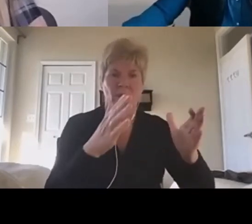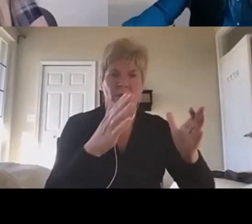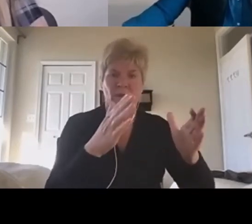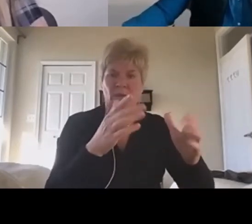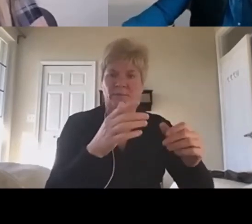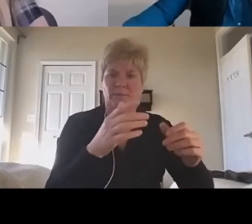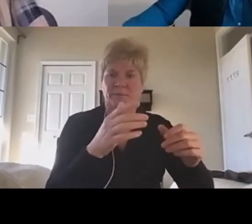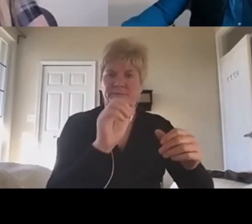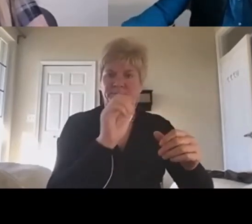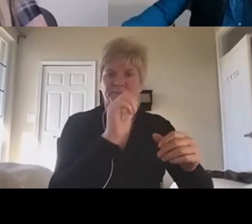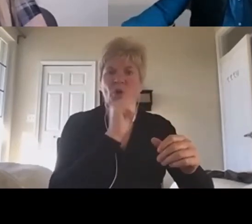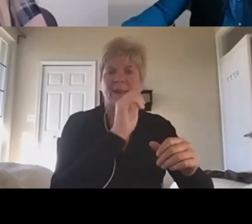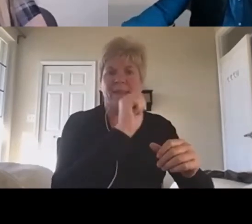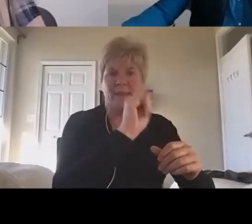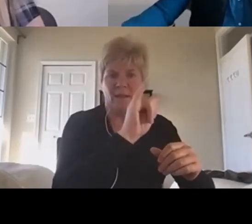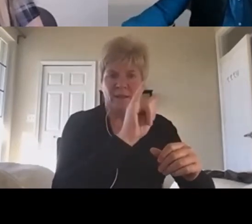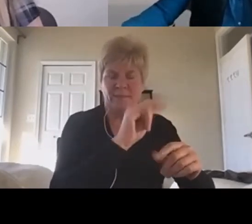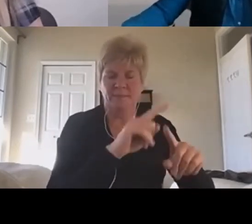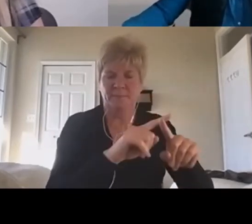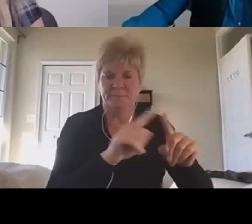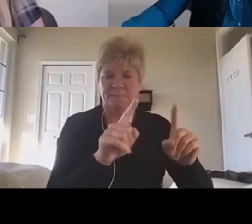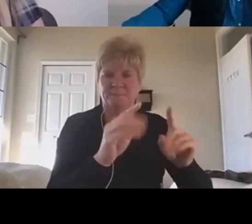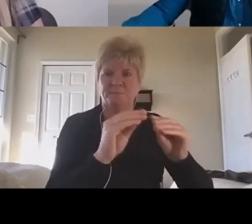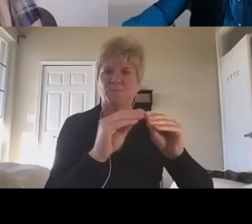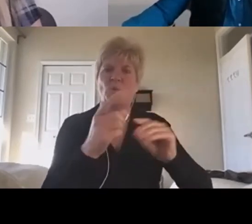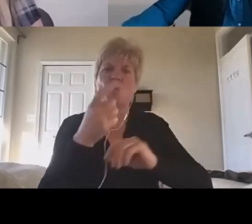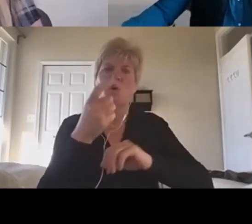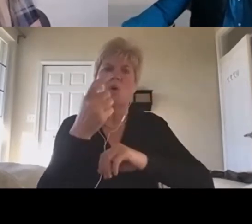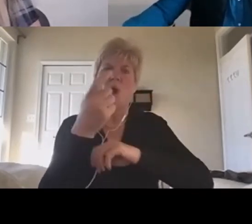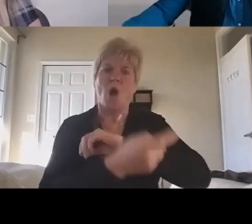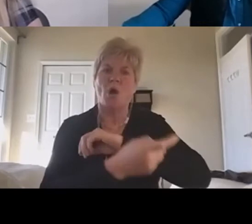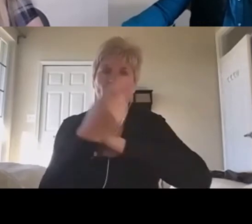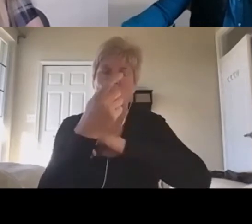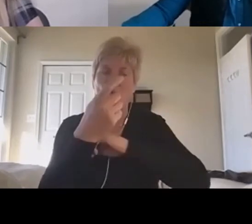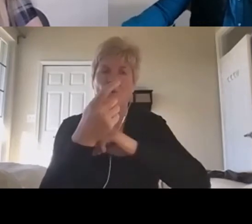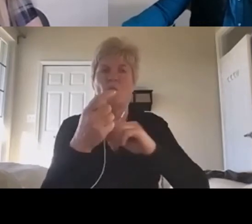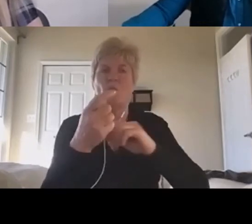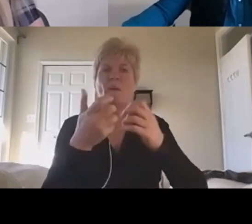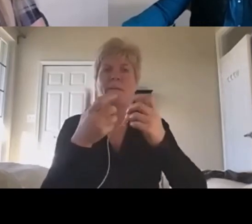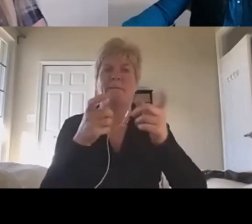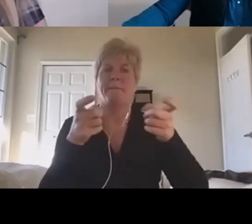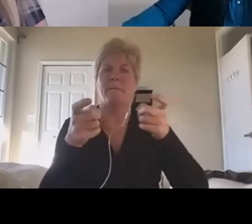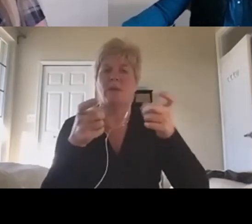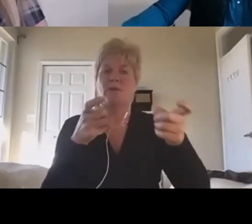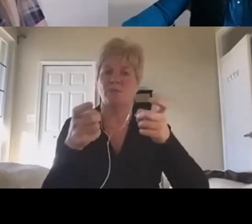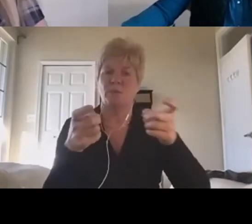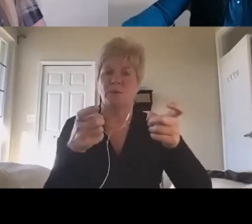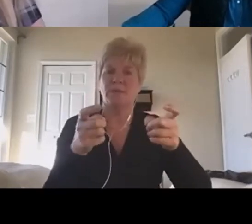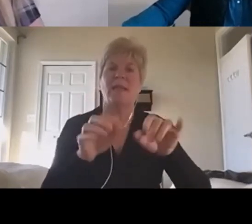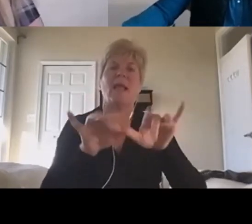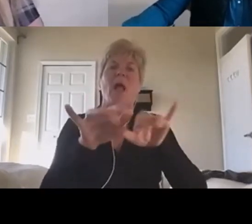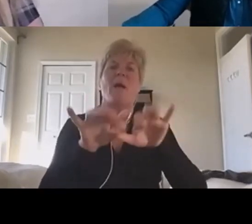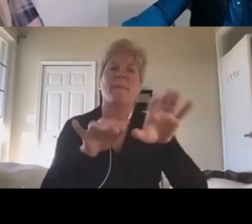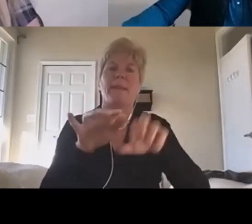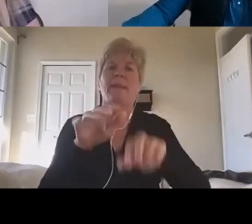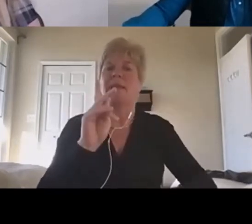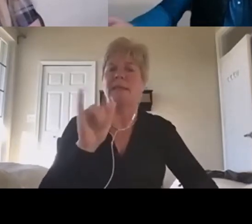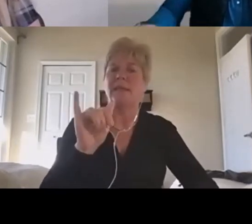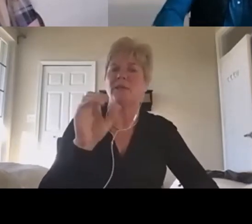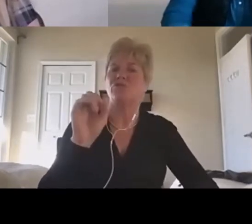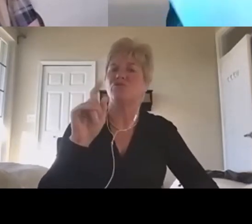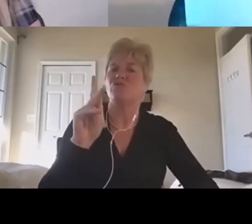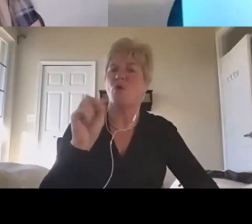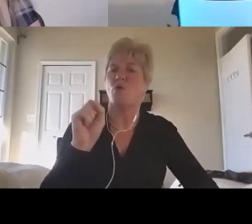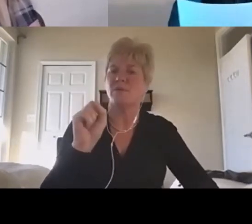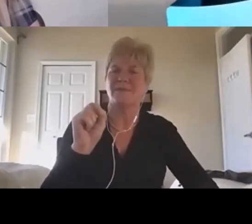more automated or technology-based management, like counting number of keystrokes, that's been around for decades, right? Yeah.